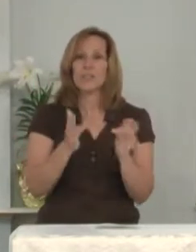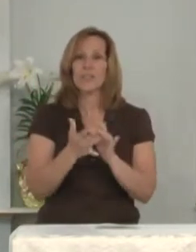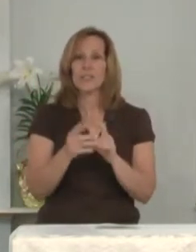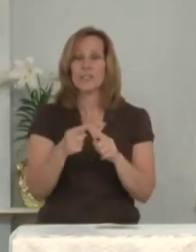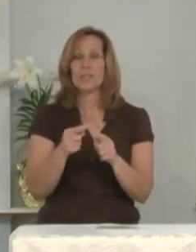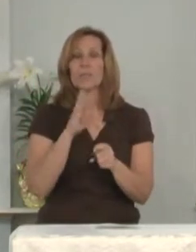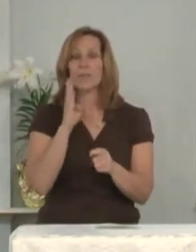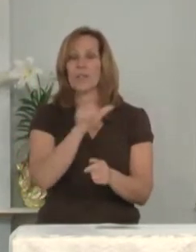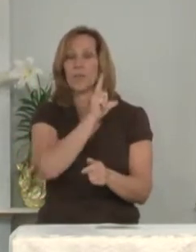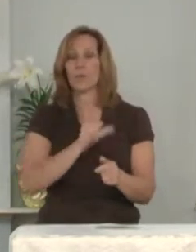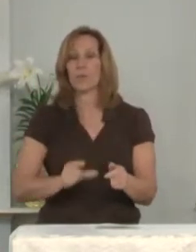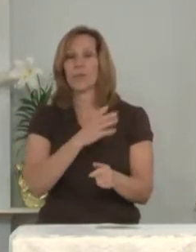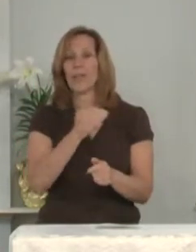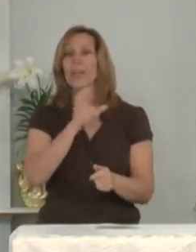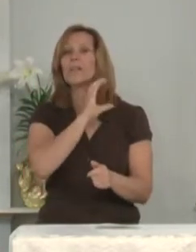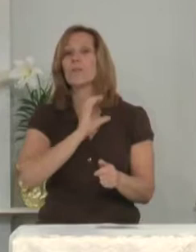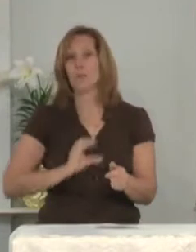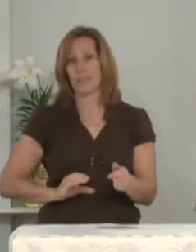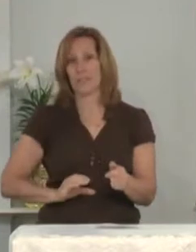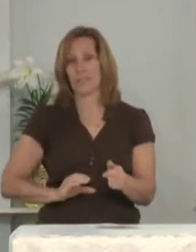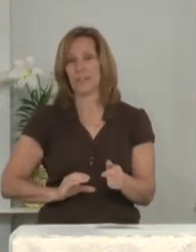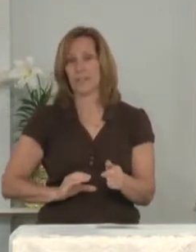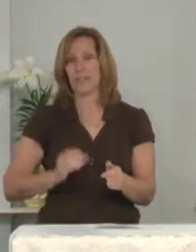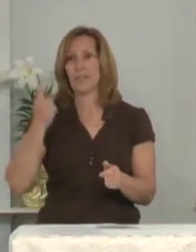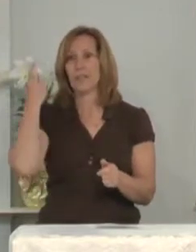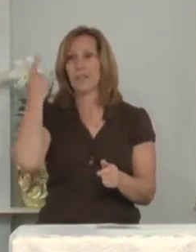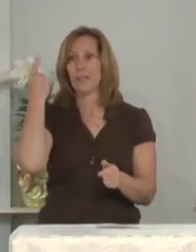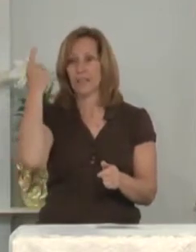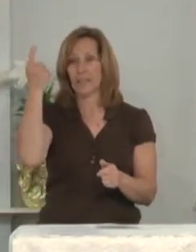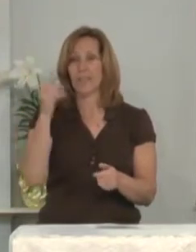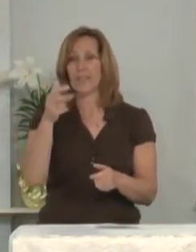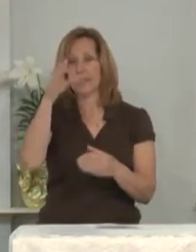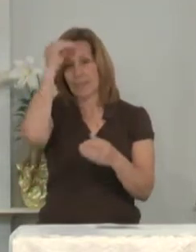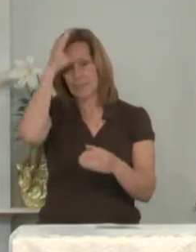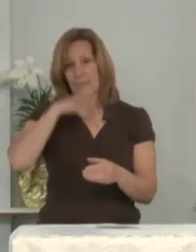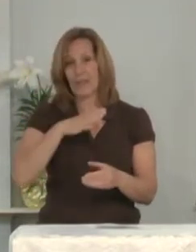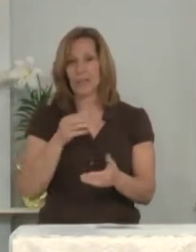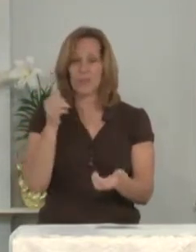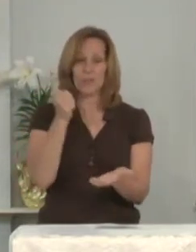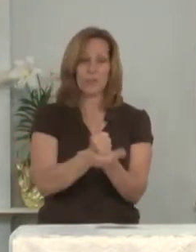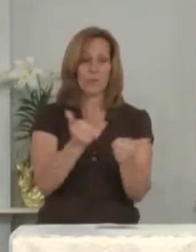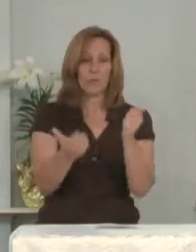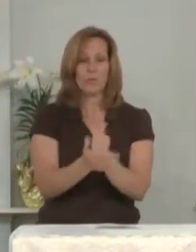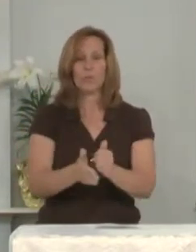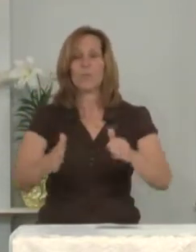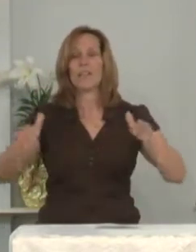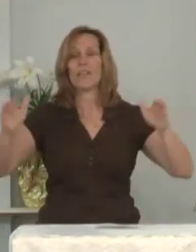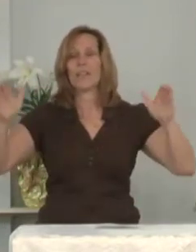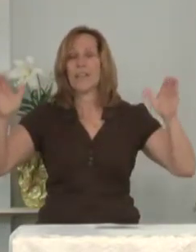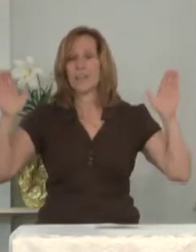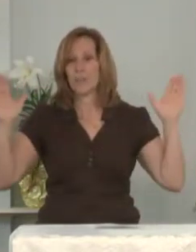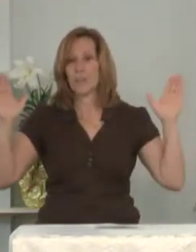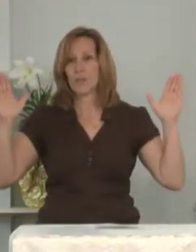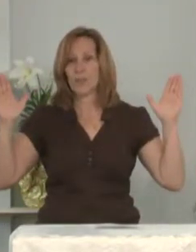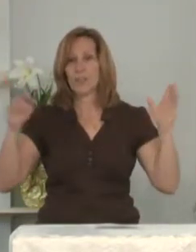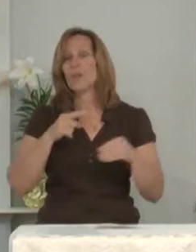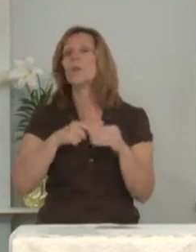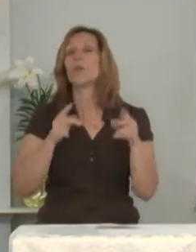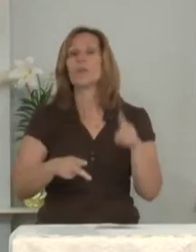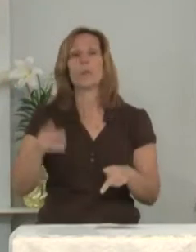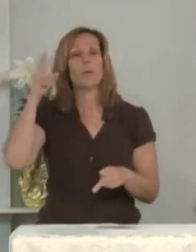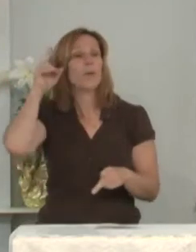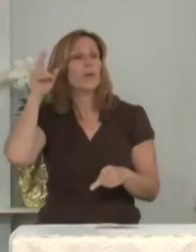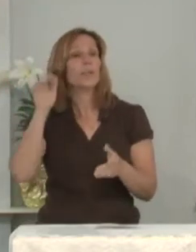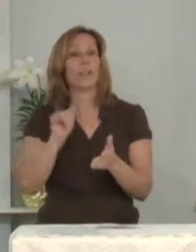be Lord and Christ. He is the man you nailed to the cross. When the people